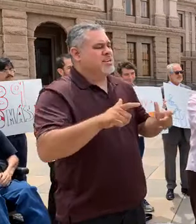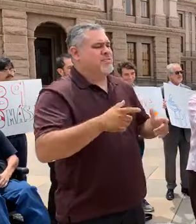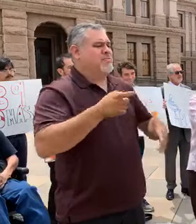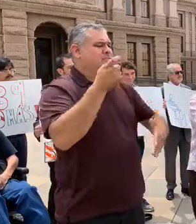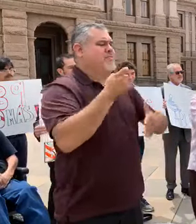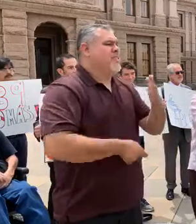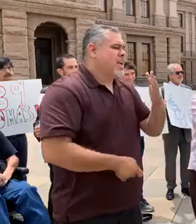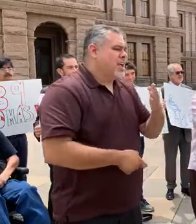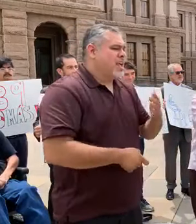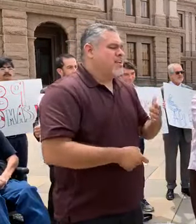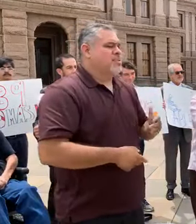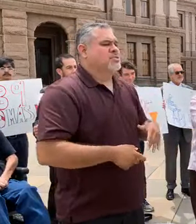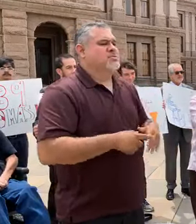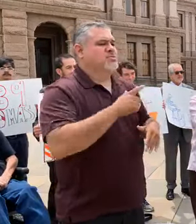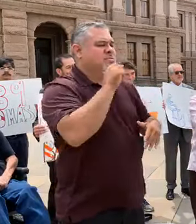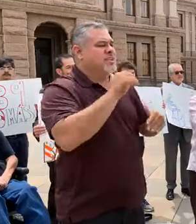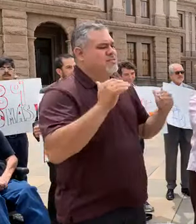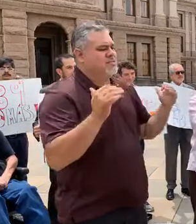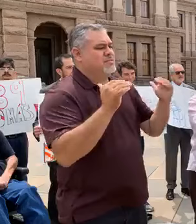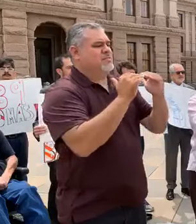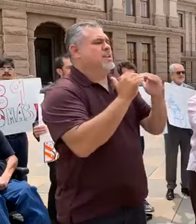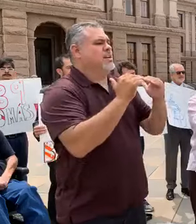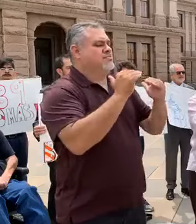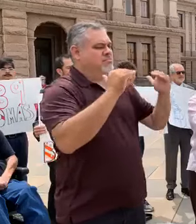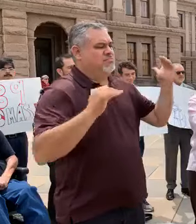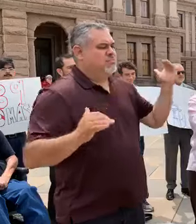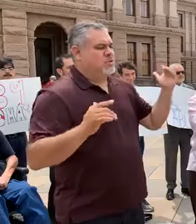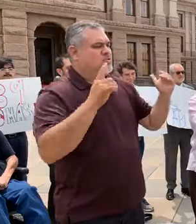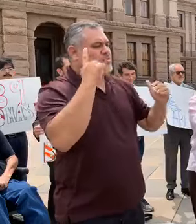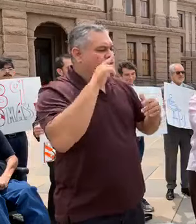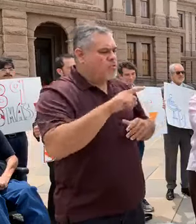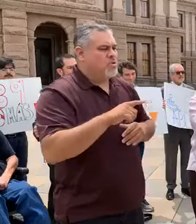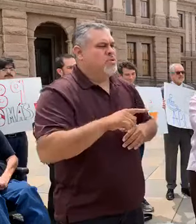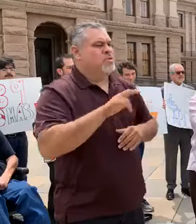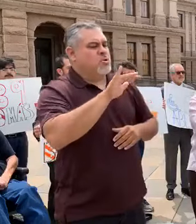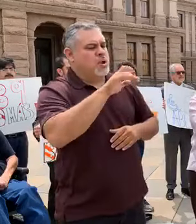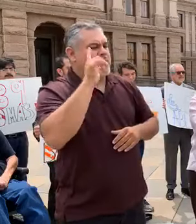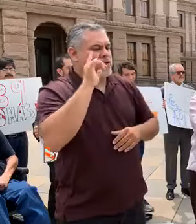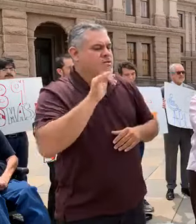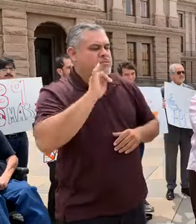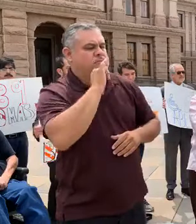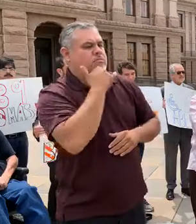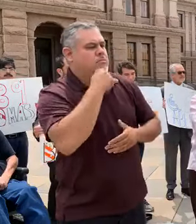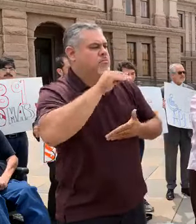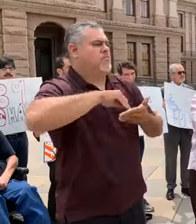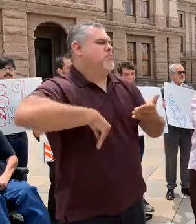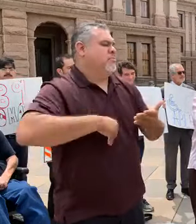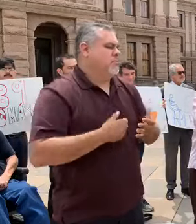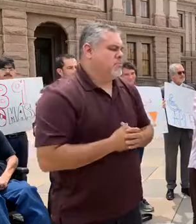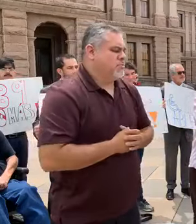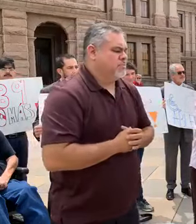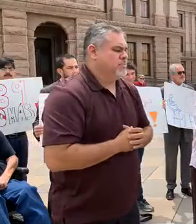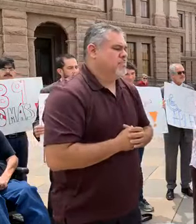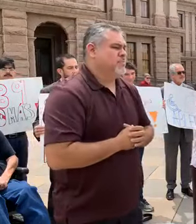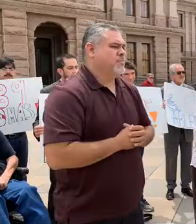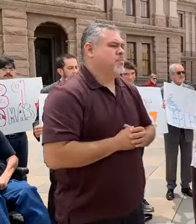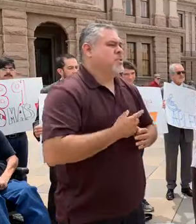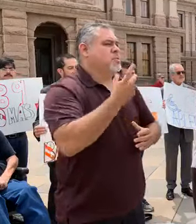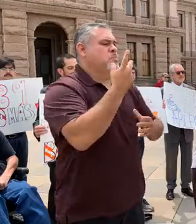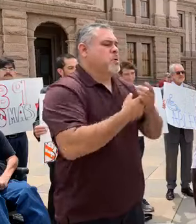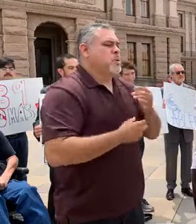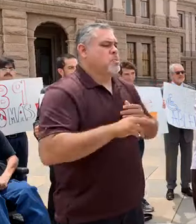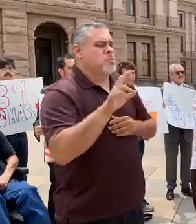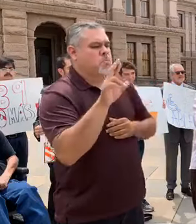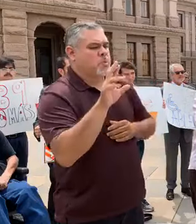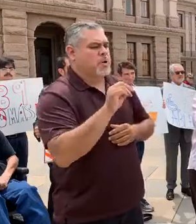hugely disproportionately disproportionate to the crime of making an error filling out a form. Both Republican